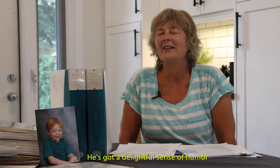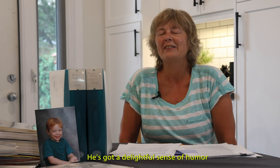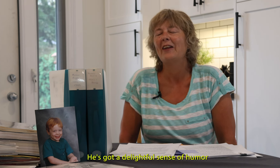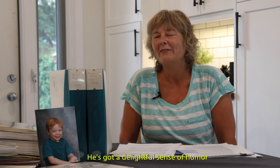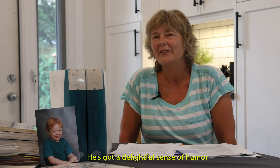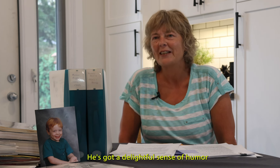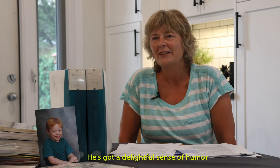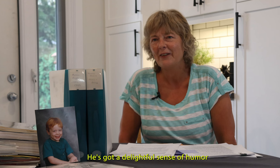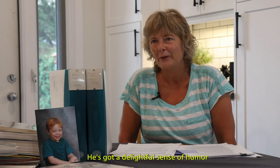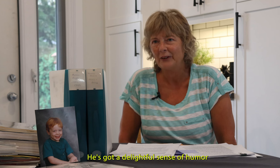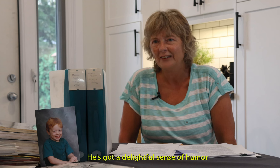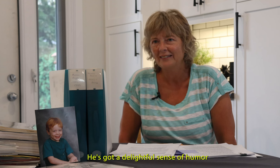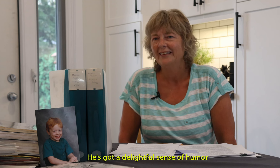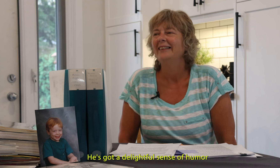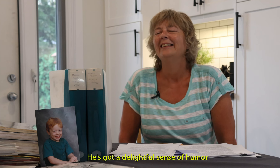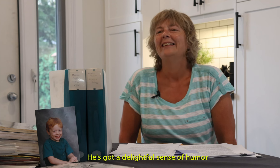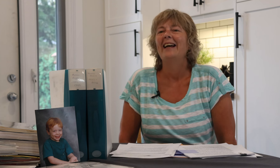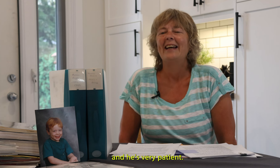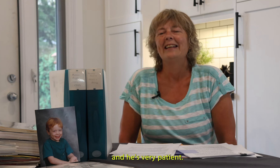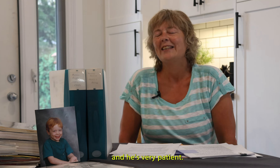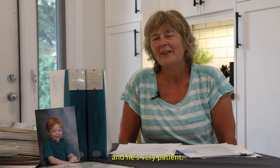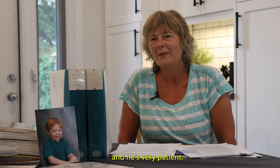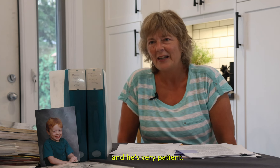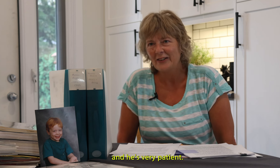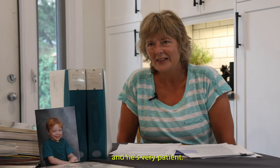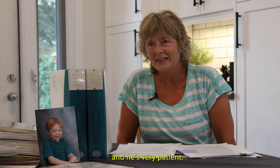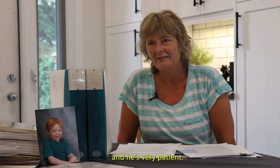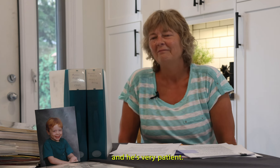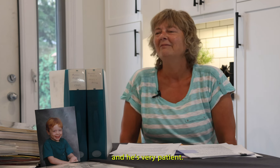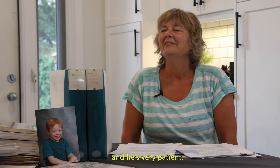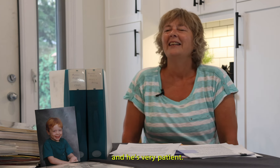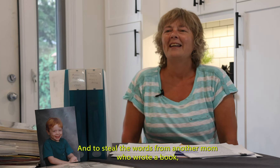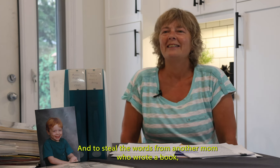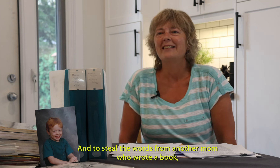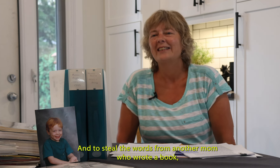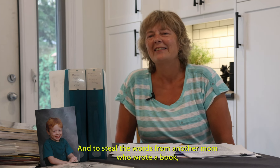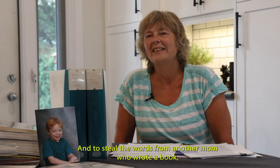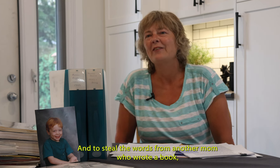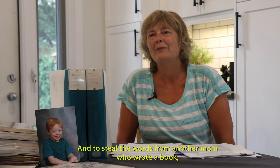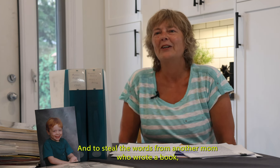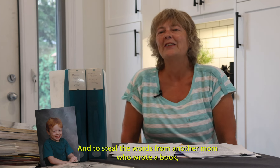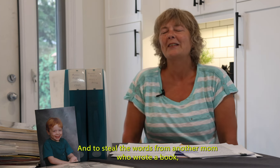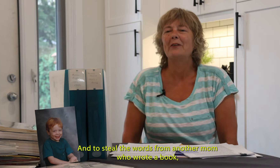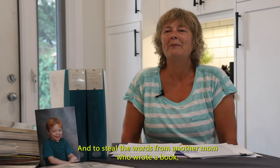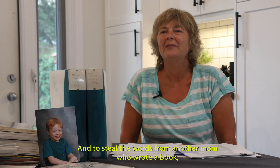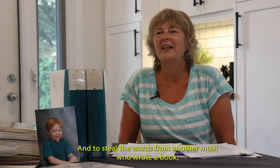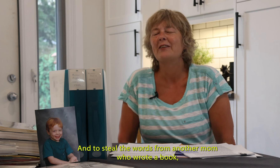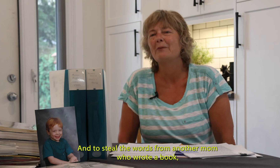got a delightful sense of humour. And he's very patient. And to steal the words from another